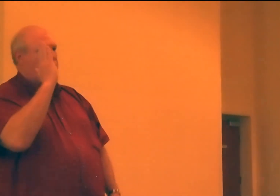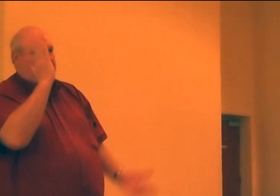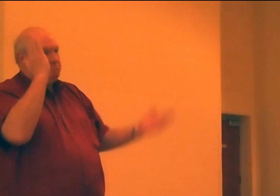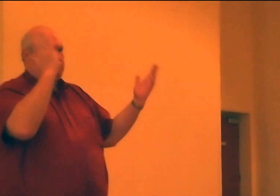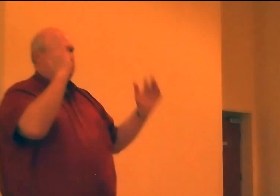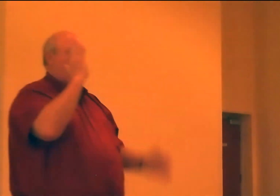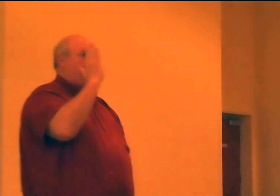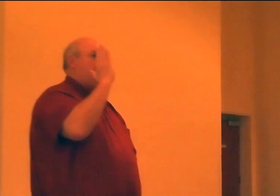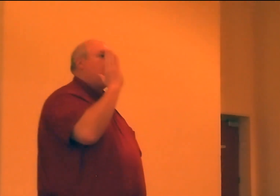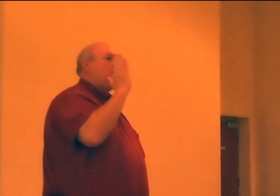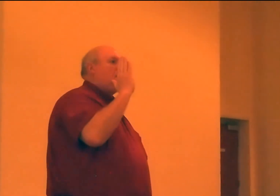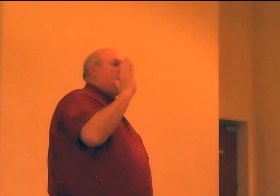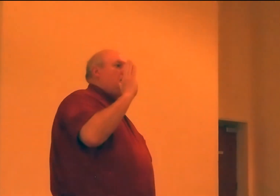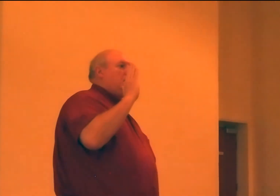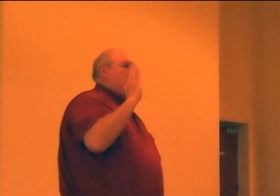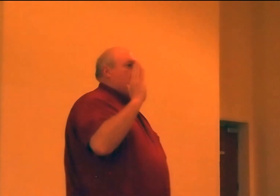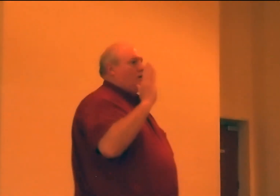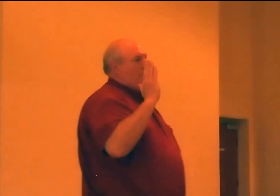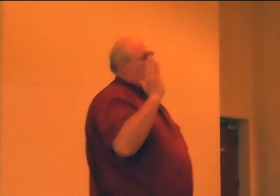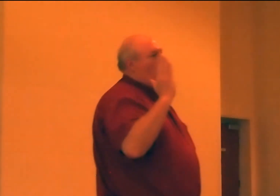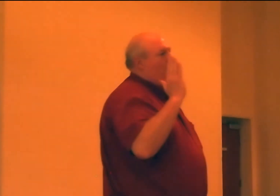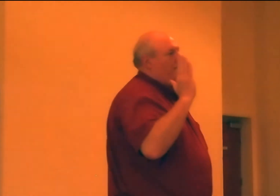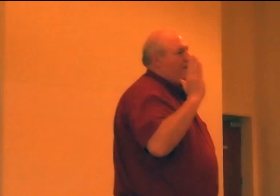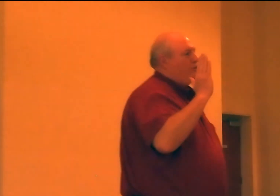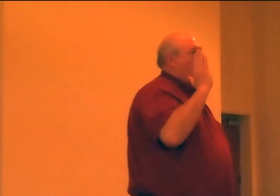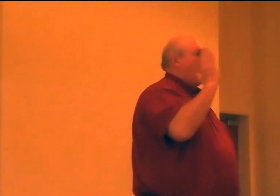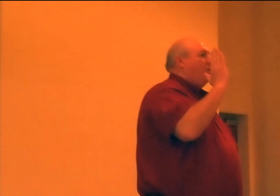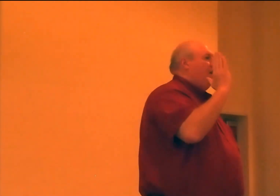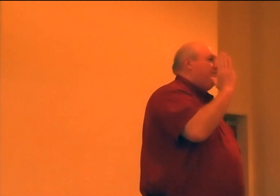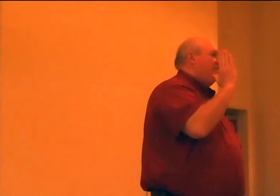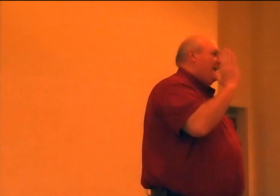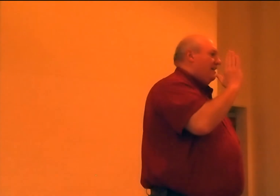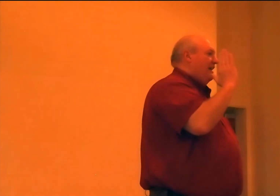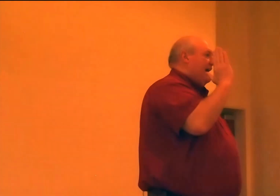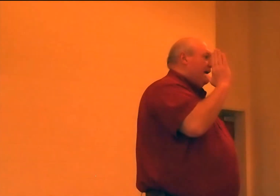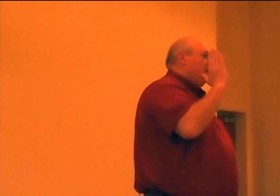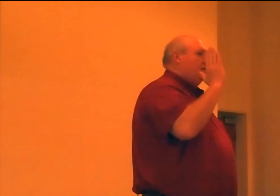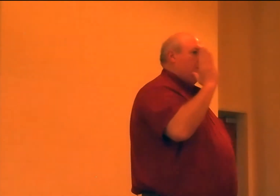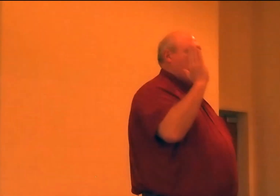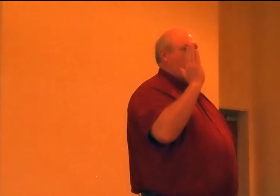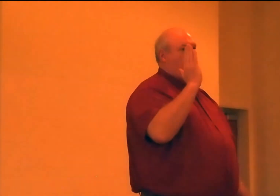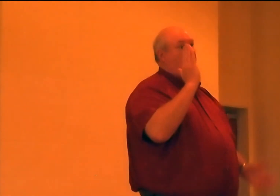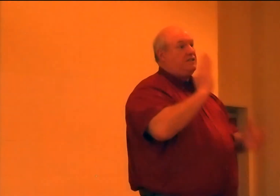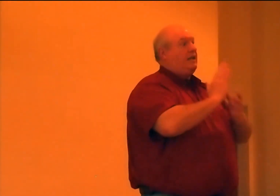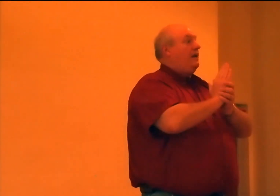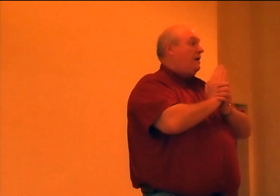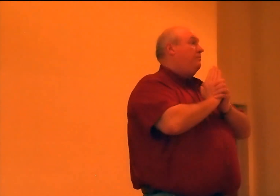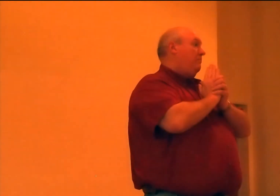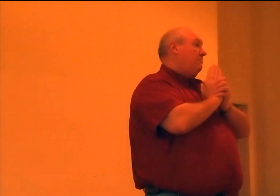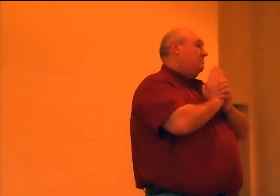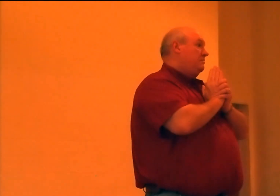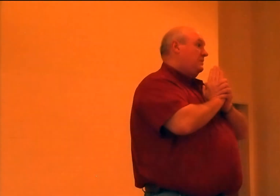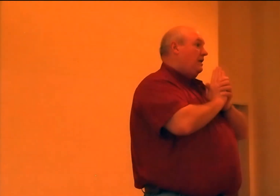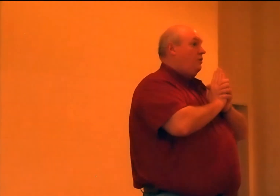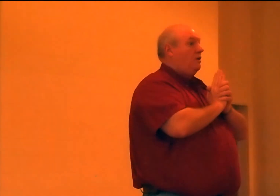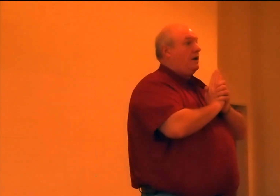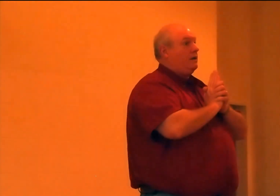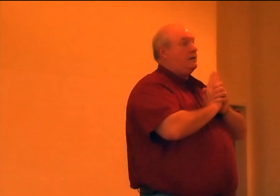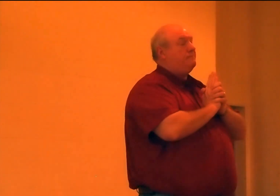perfect. So it told me if they're durable enough to take that, that they're going to stand up and do a lot of good.